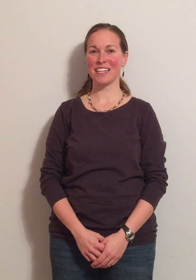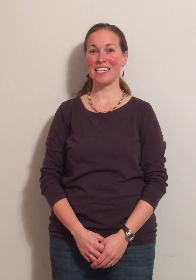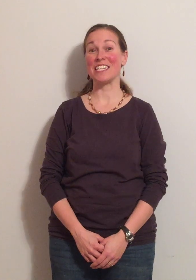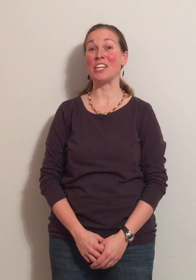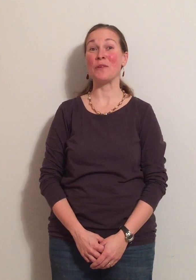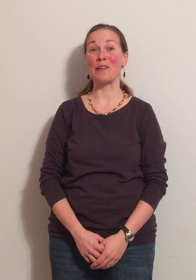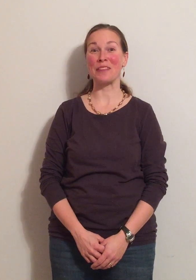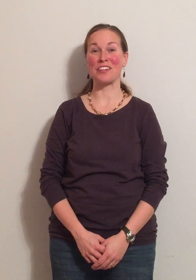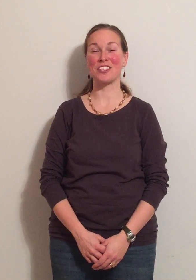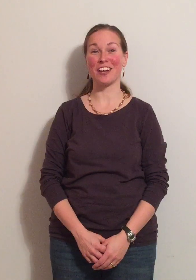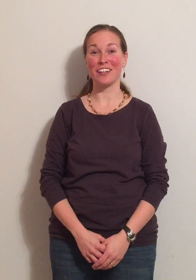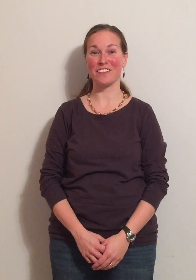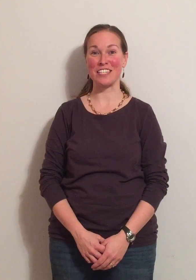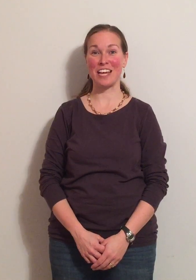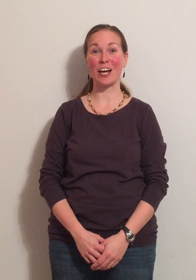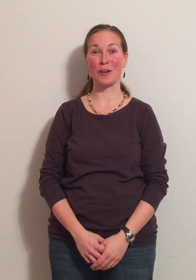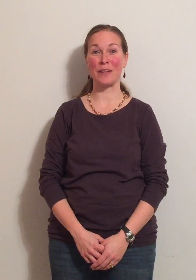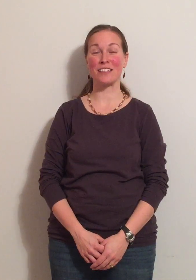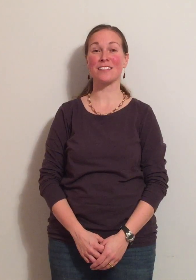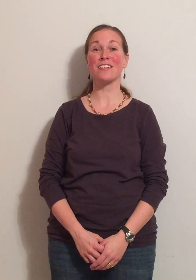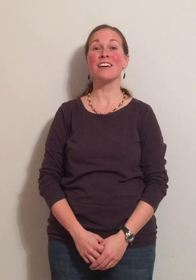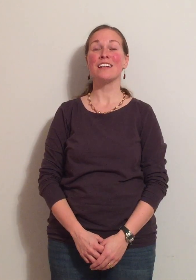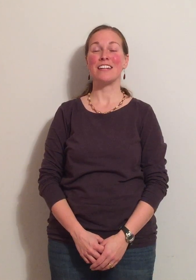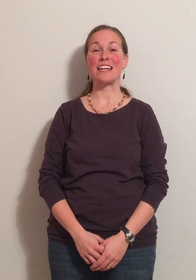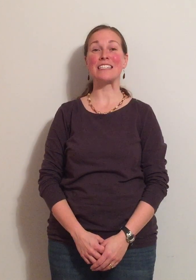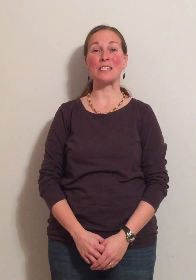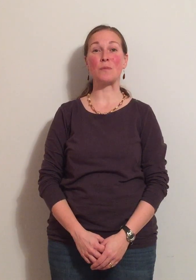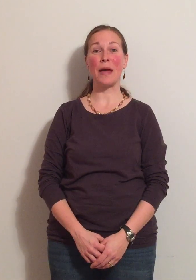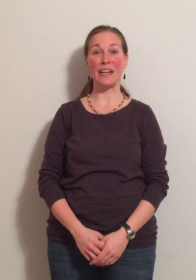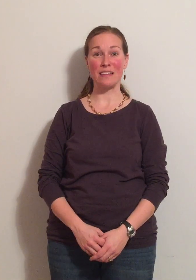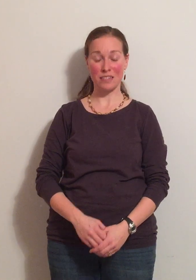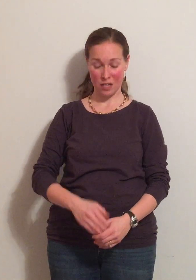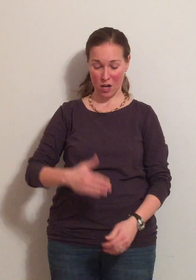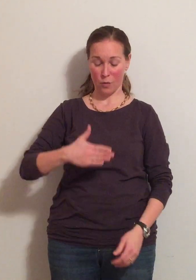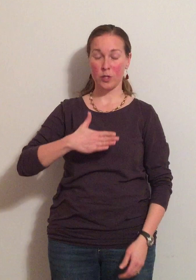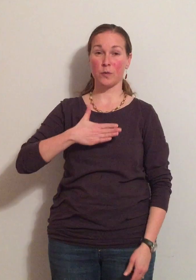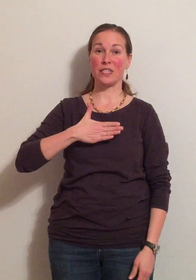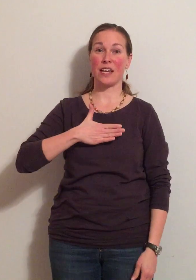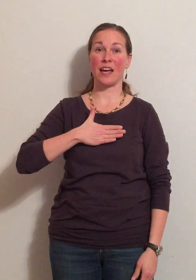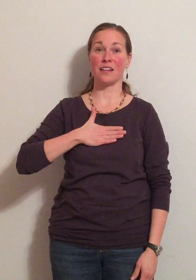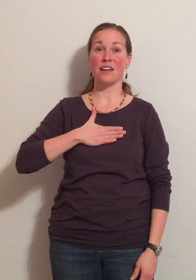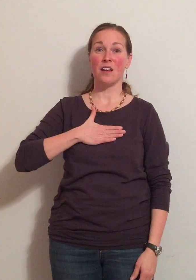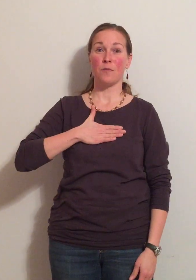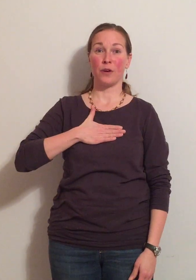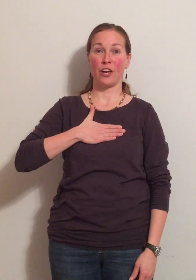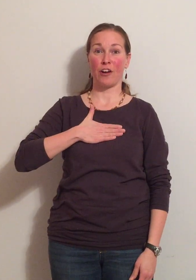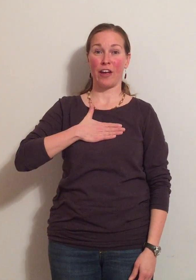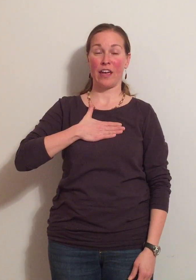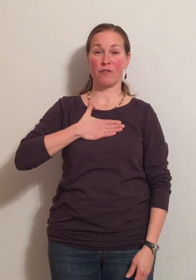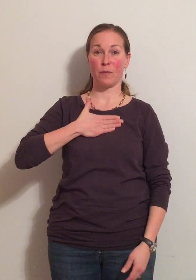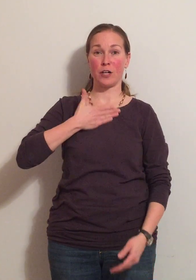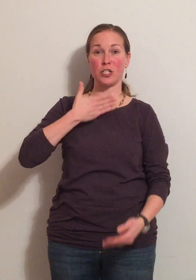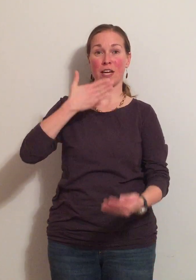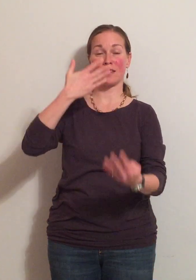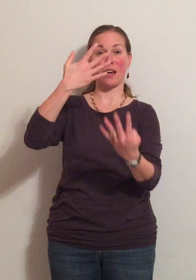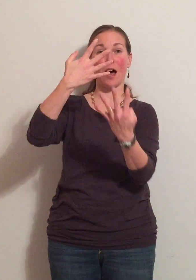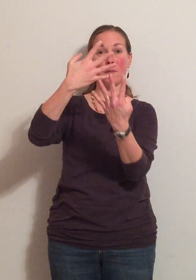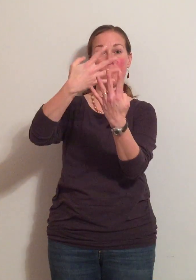Continuing with our study of the sacraments, next is penance, which we sign bringing our hand from our chest up